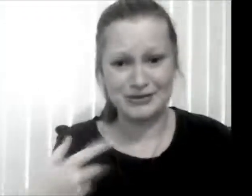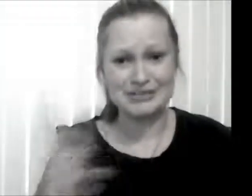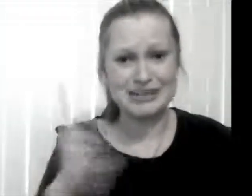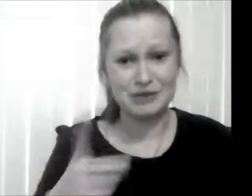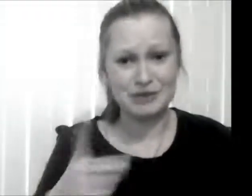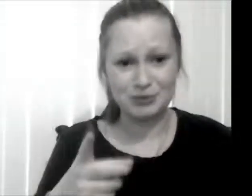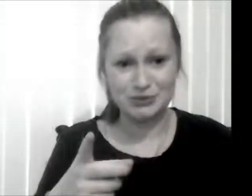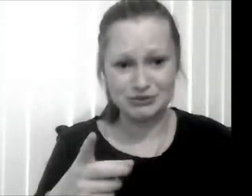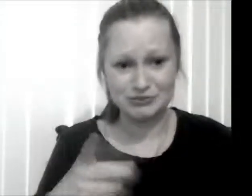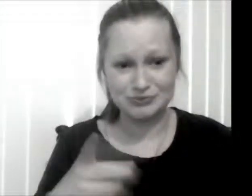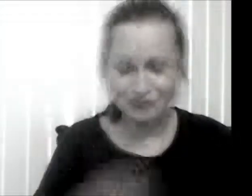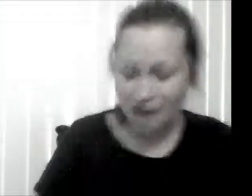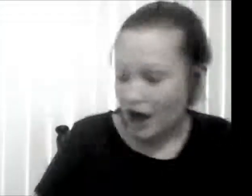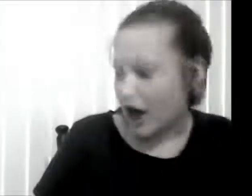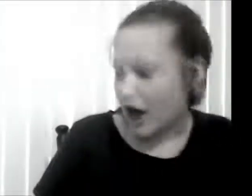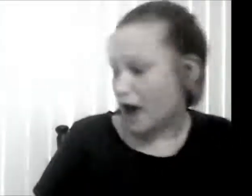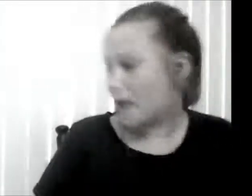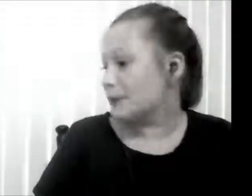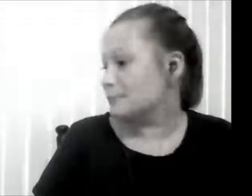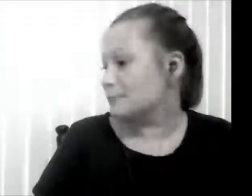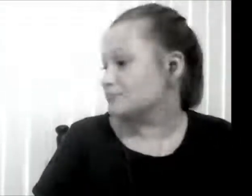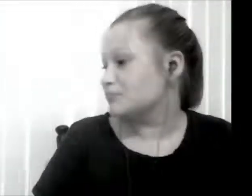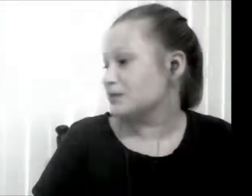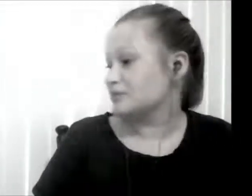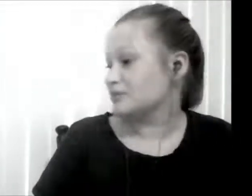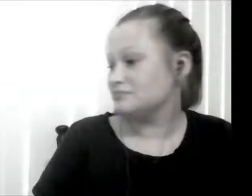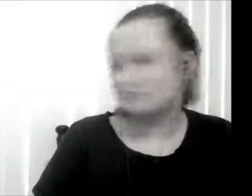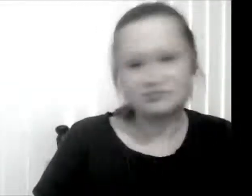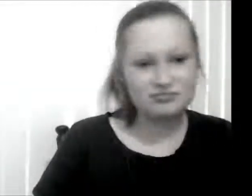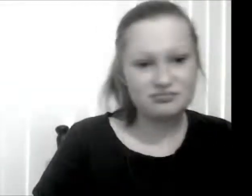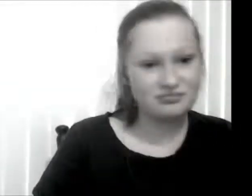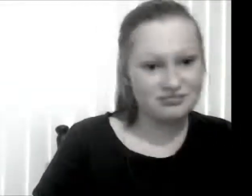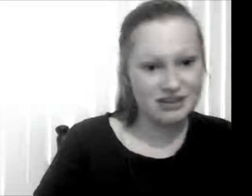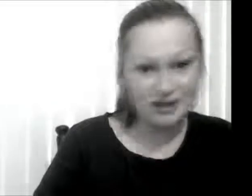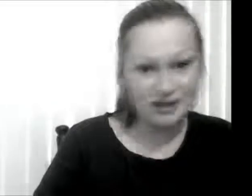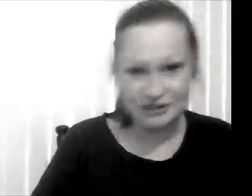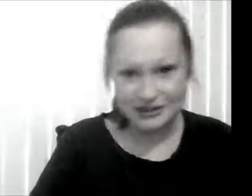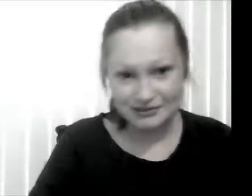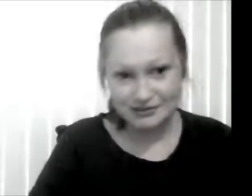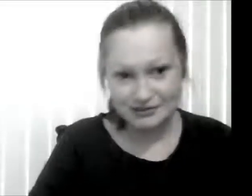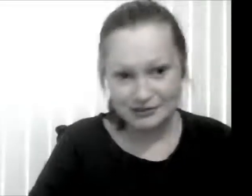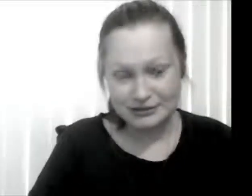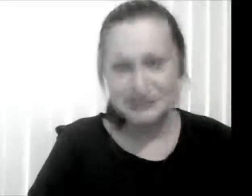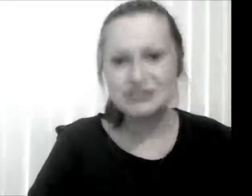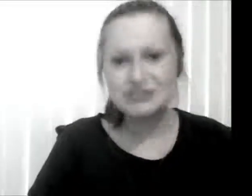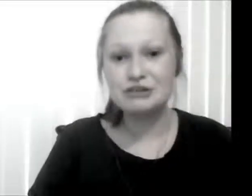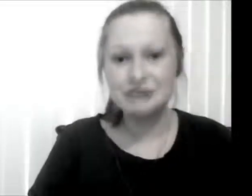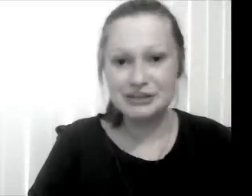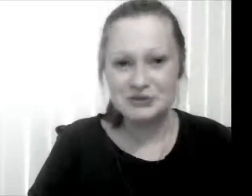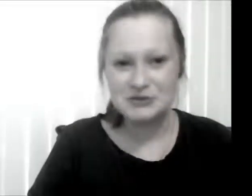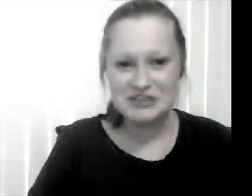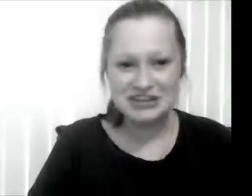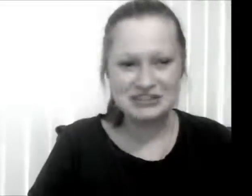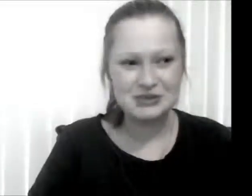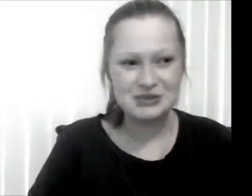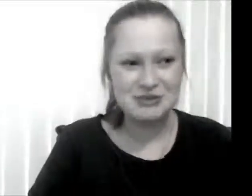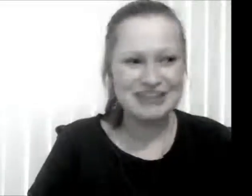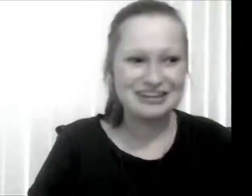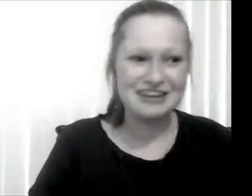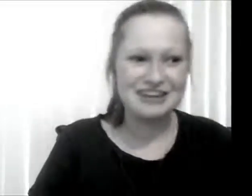that would be awesome. Um but coloring in. That's actually a really good thing to do. might sound kind of